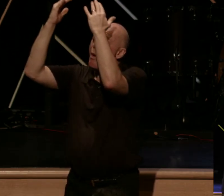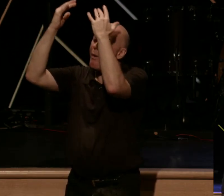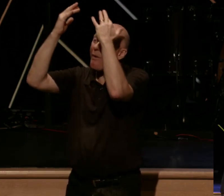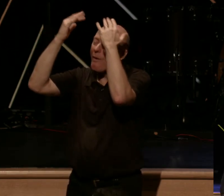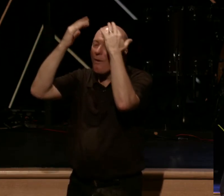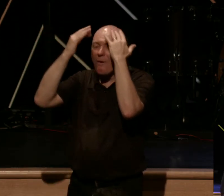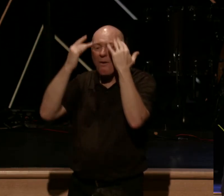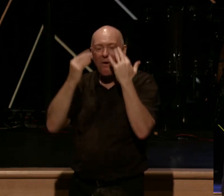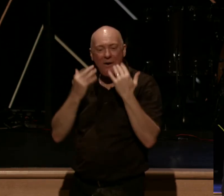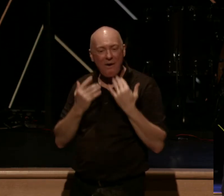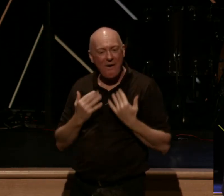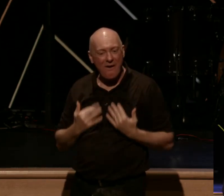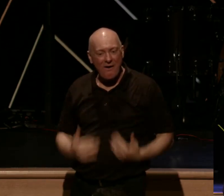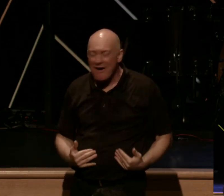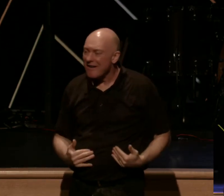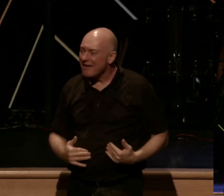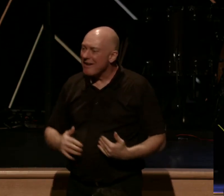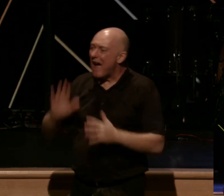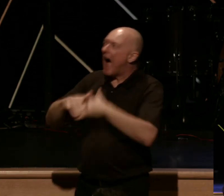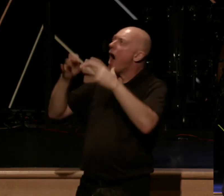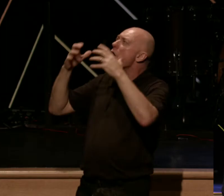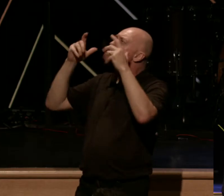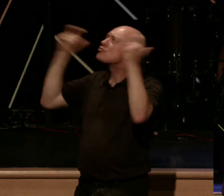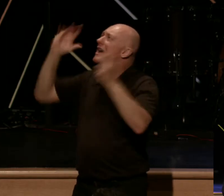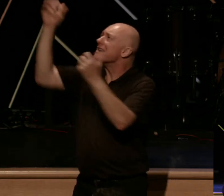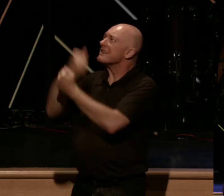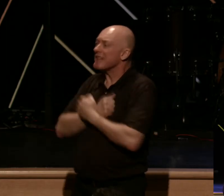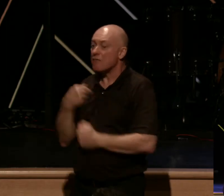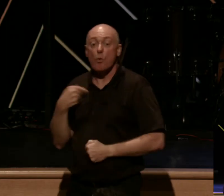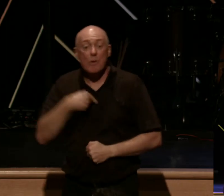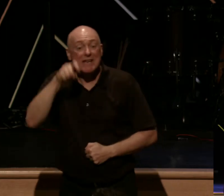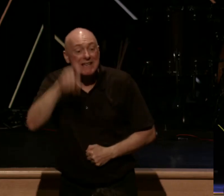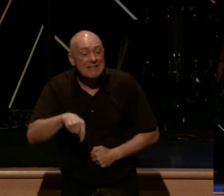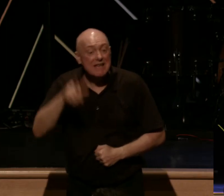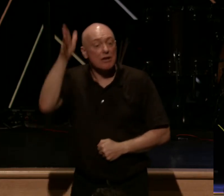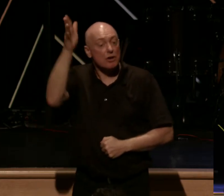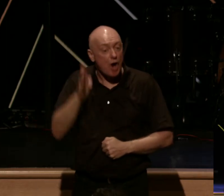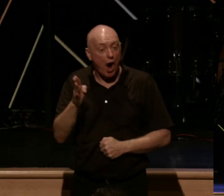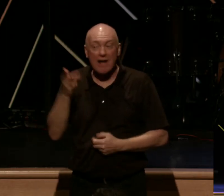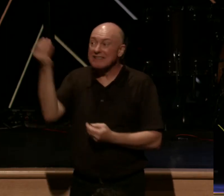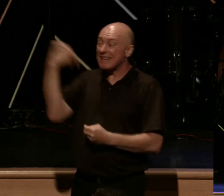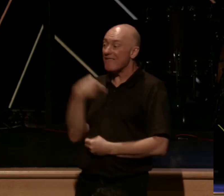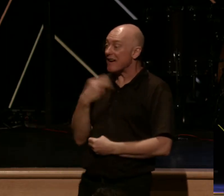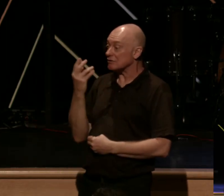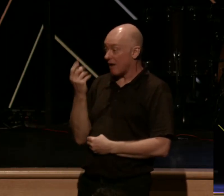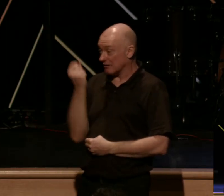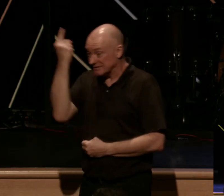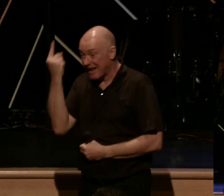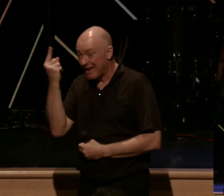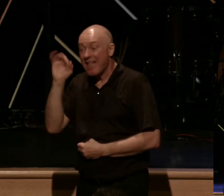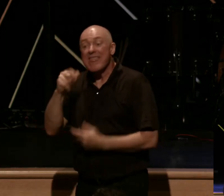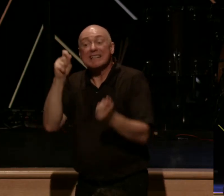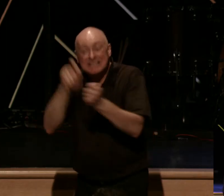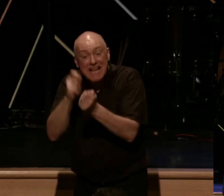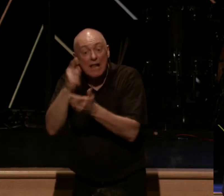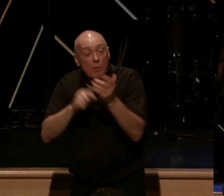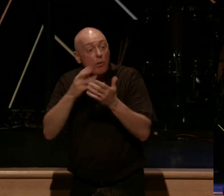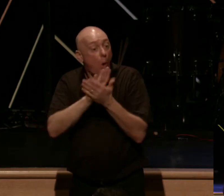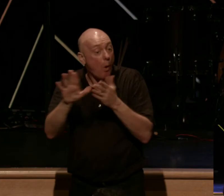supernaturally how great his love is. We need supernatural understanding and this is exactly what the Holy Spirit does. The love